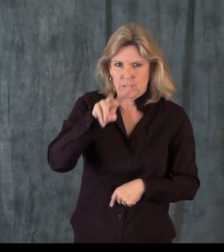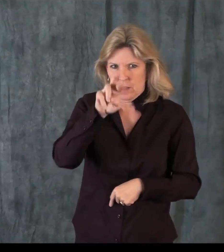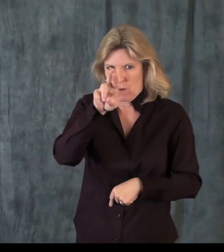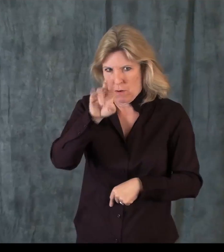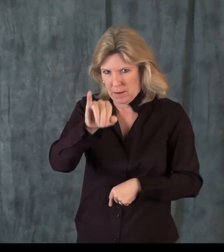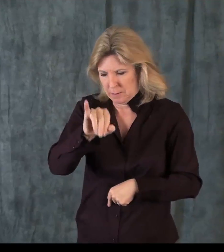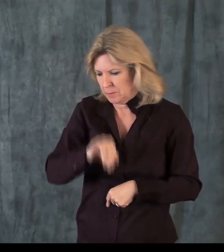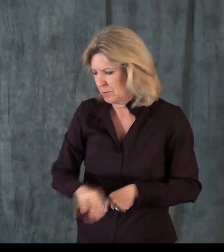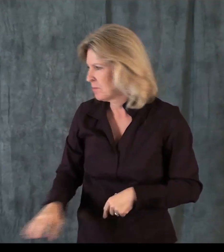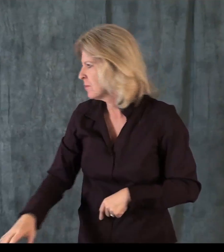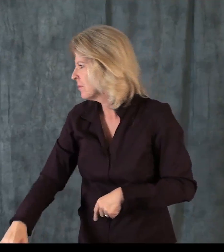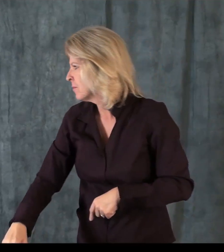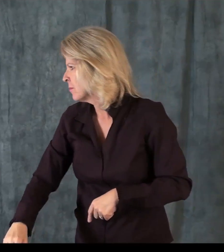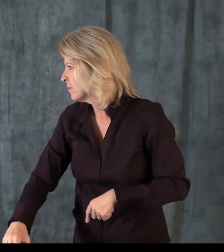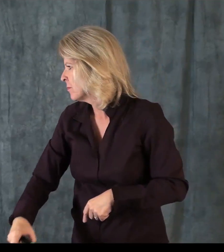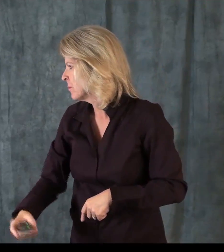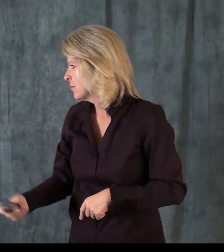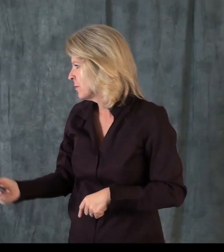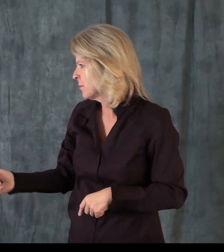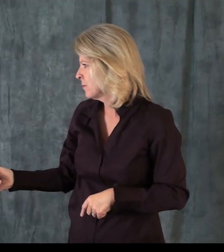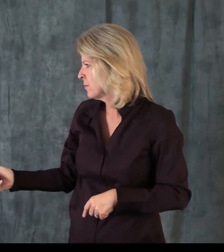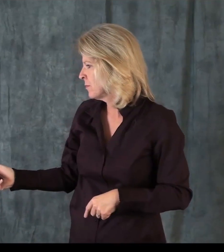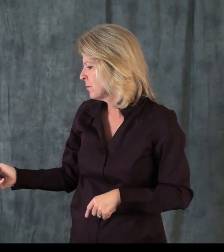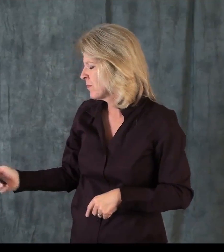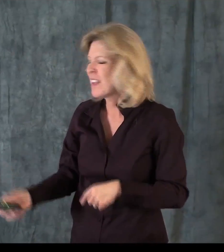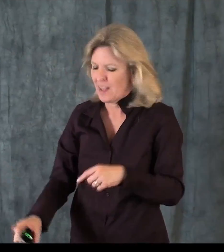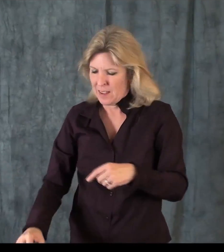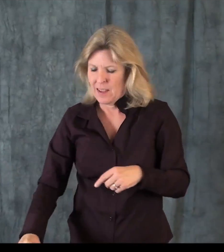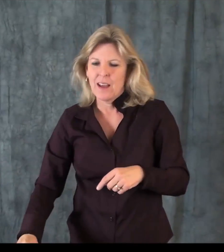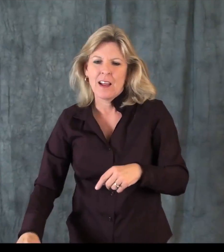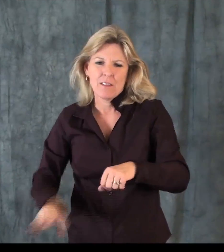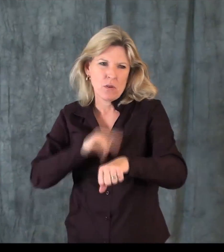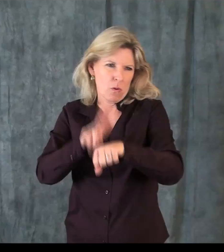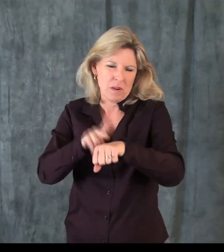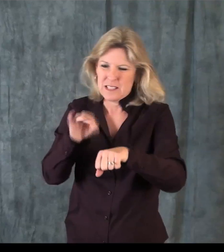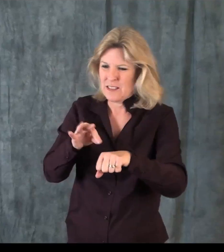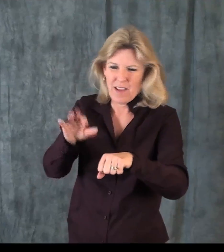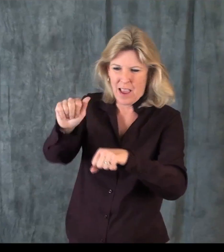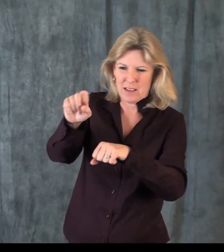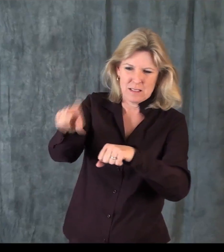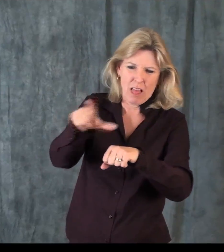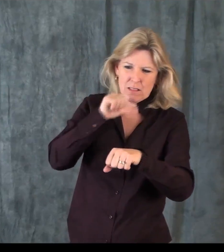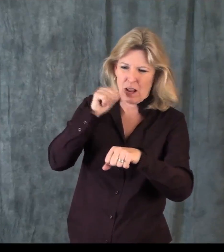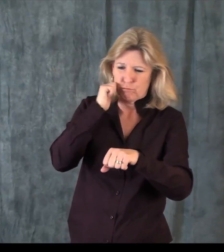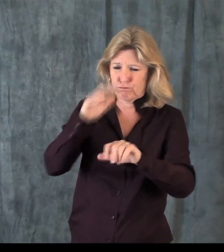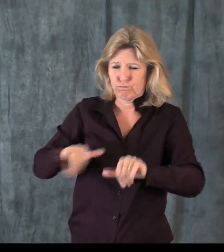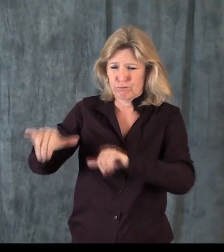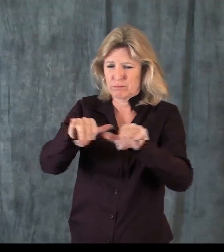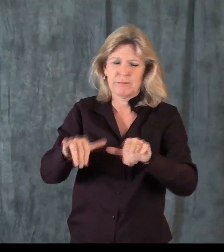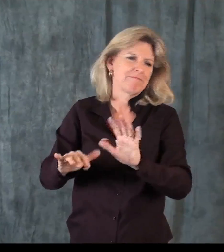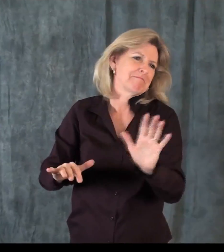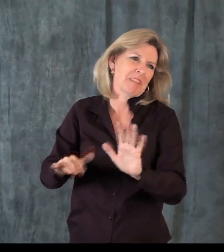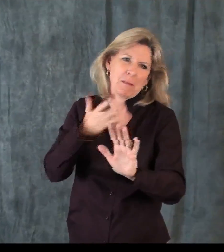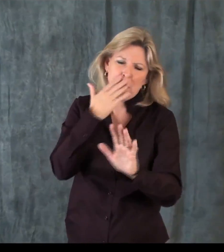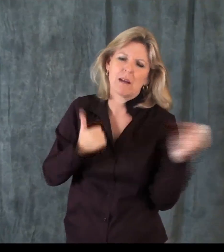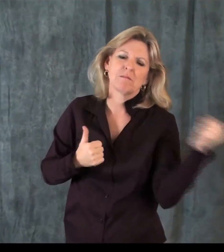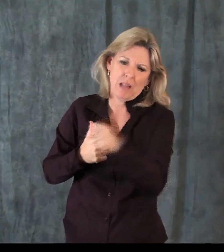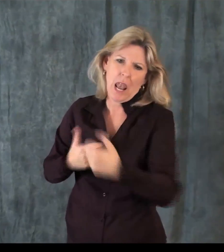process. So for that reason, we feel that an in-person interpreter is much better than a VRI. And as we mentioned, if the deaf